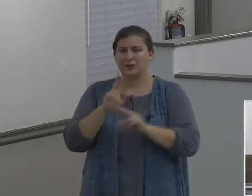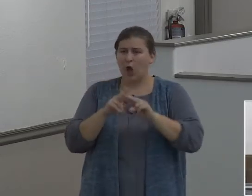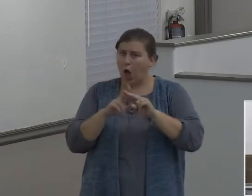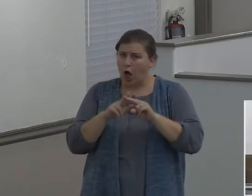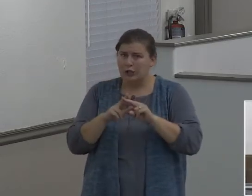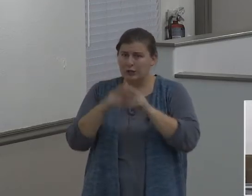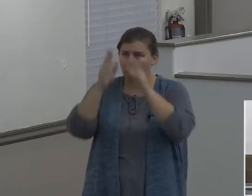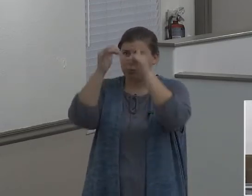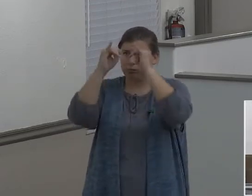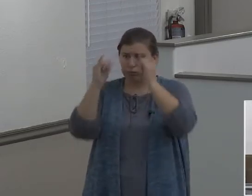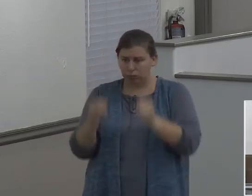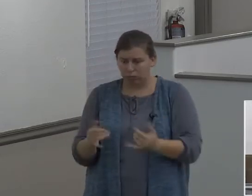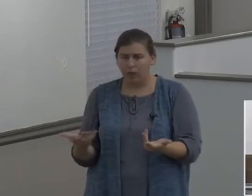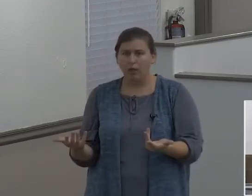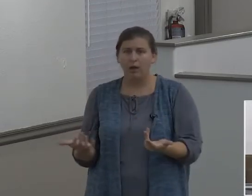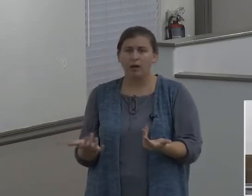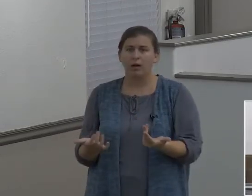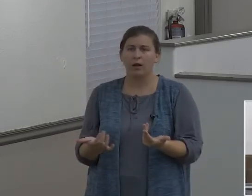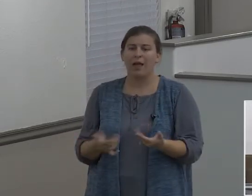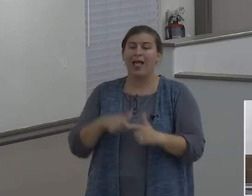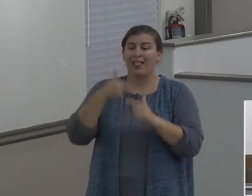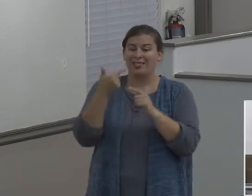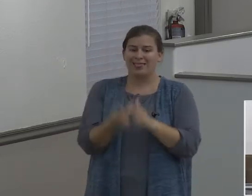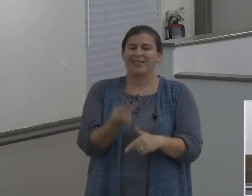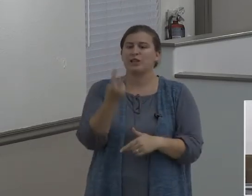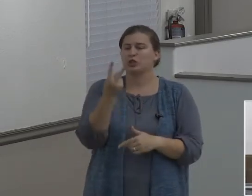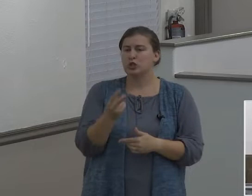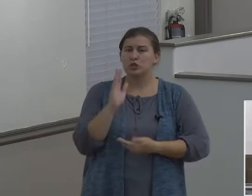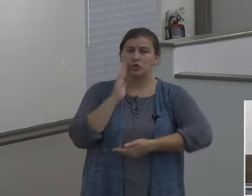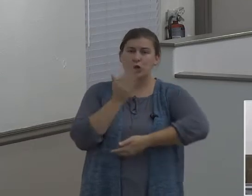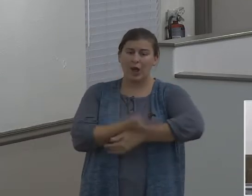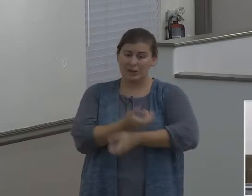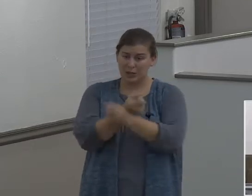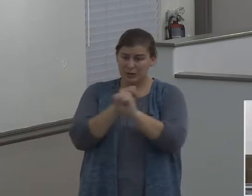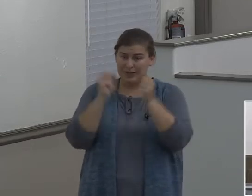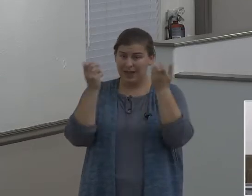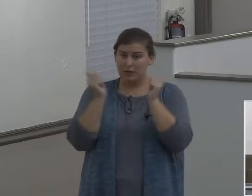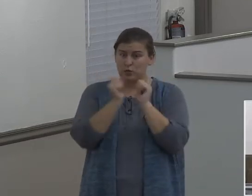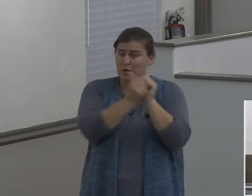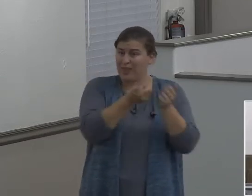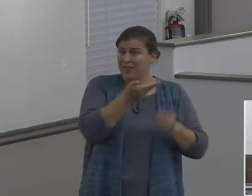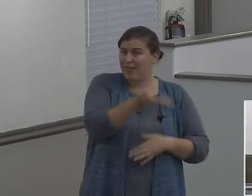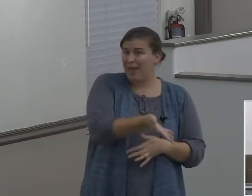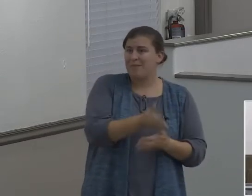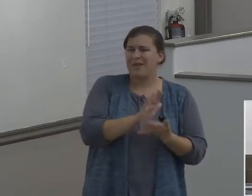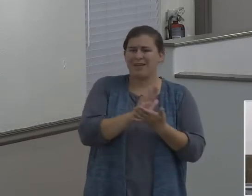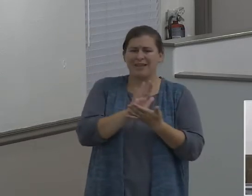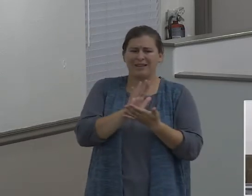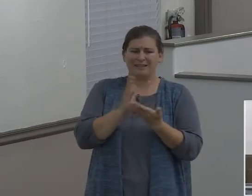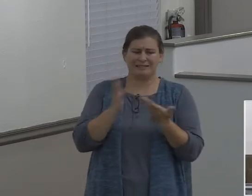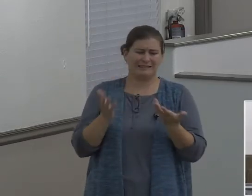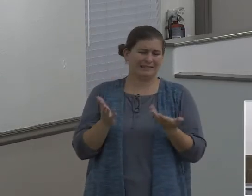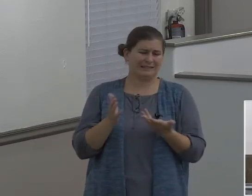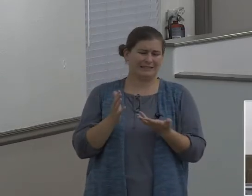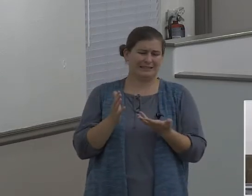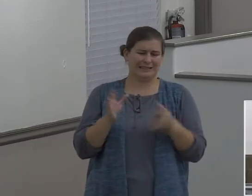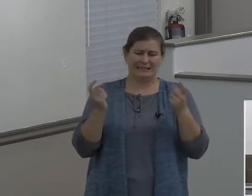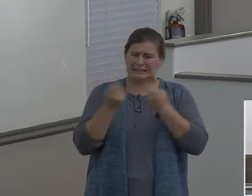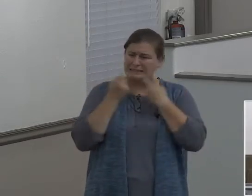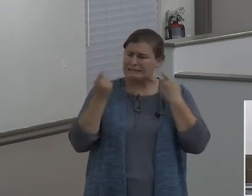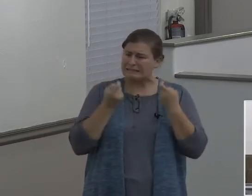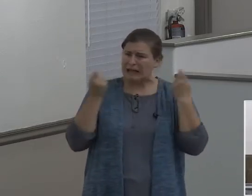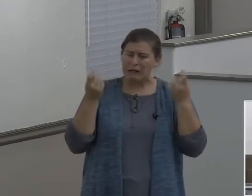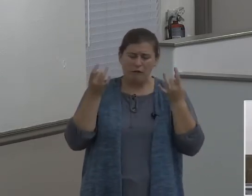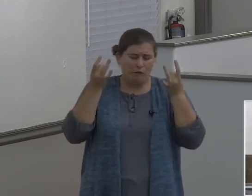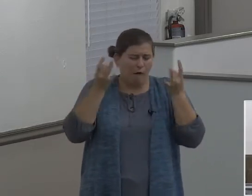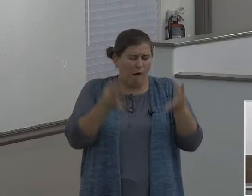with Lot end up committing this gross immorality. And I don't think that's what